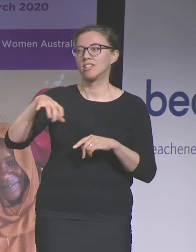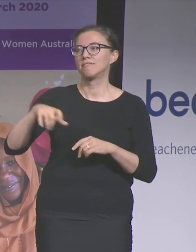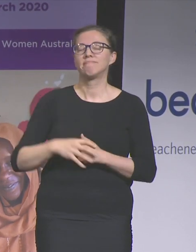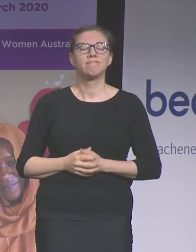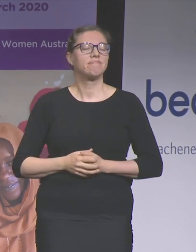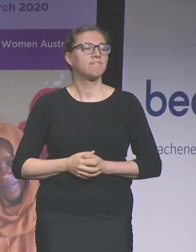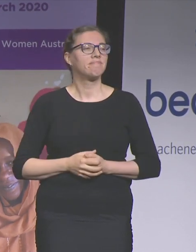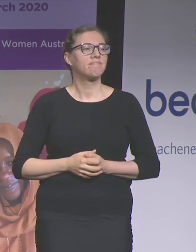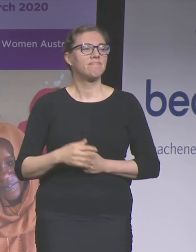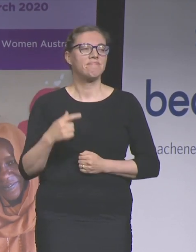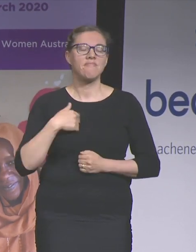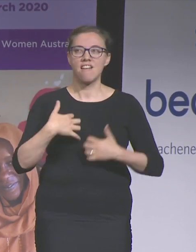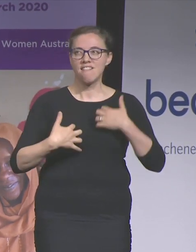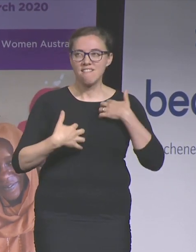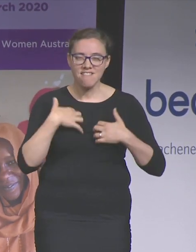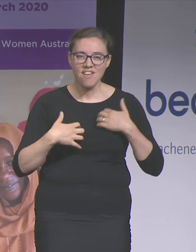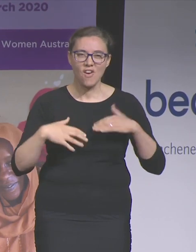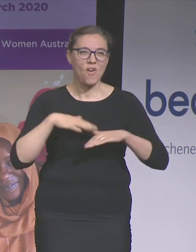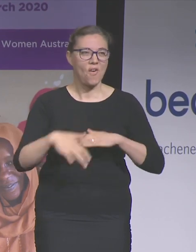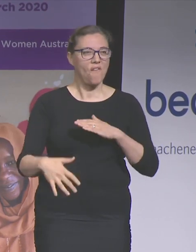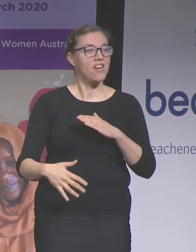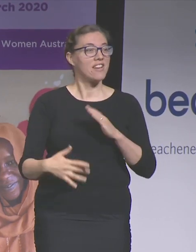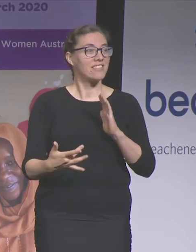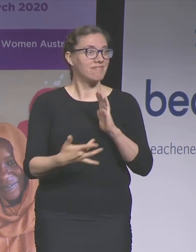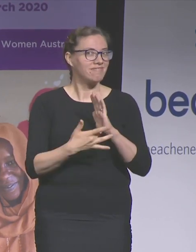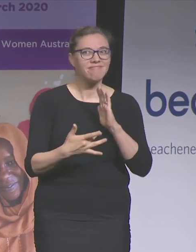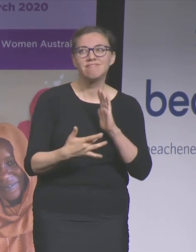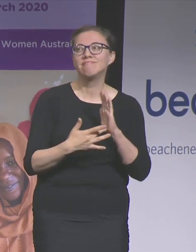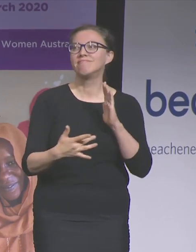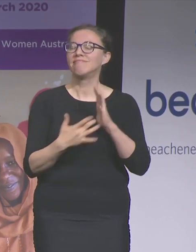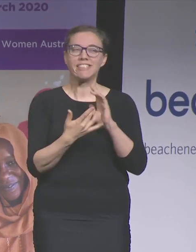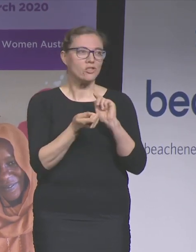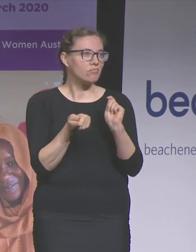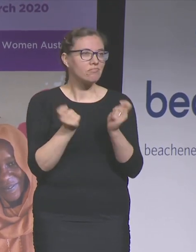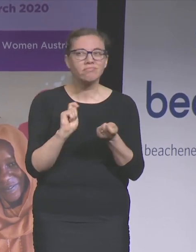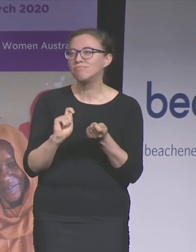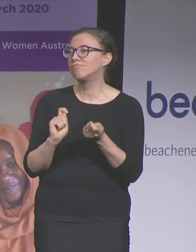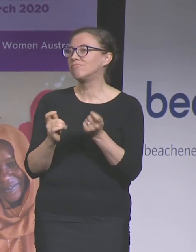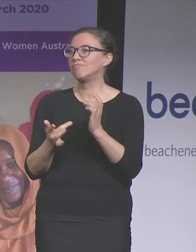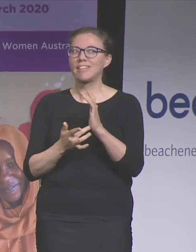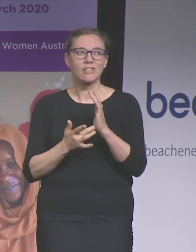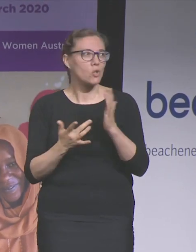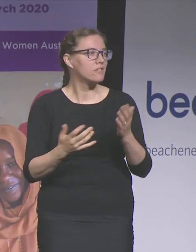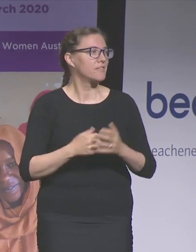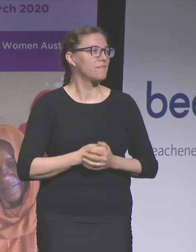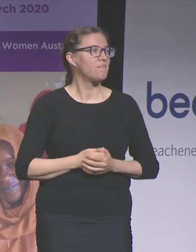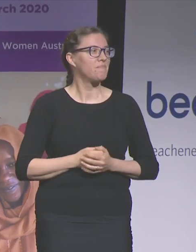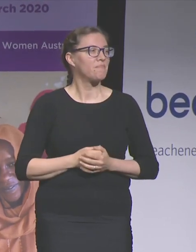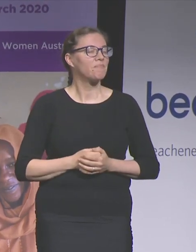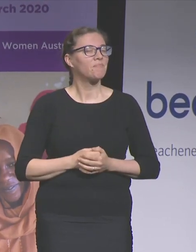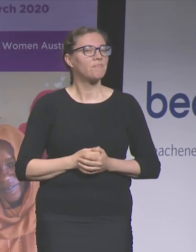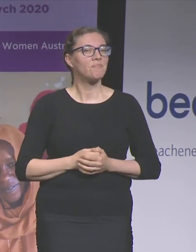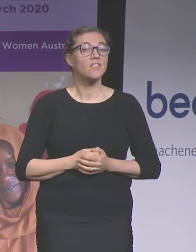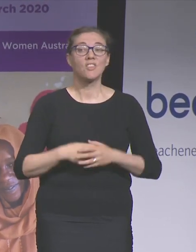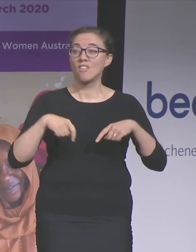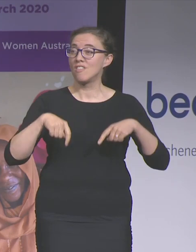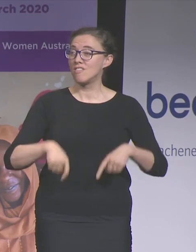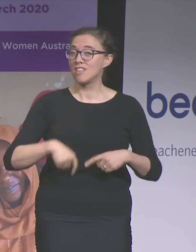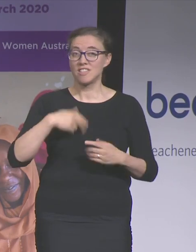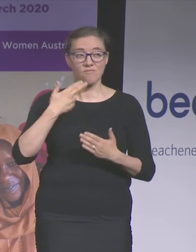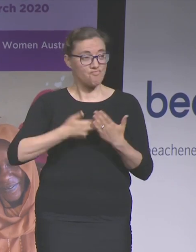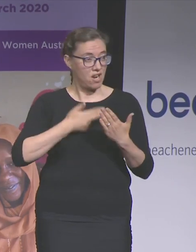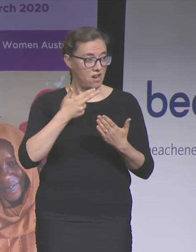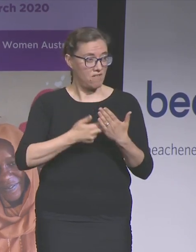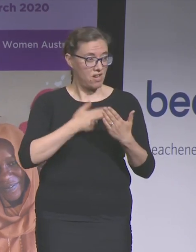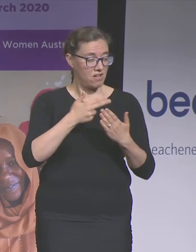is digital technology and digital transformation. And we have used technology to transform this breakfast over